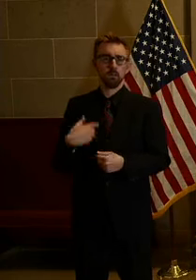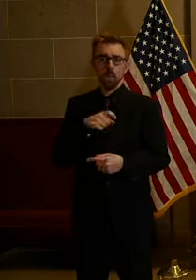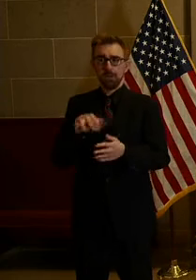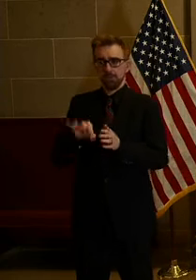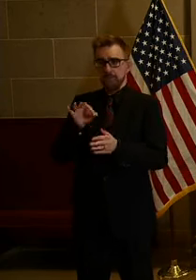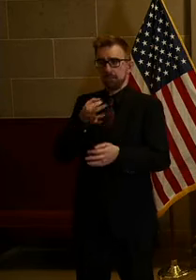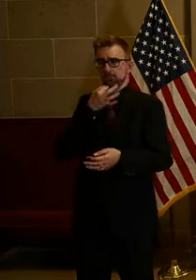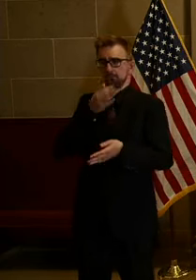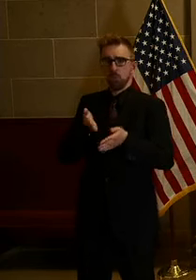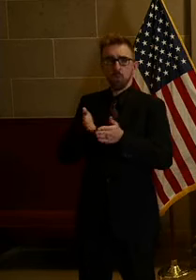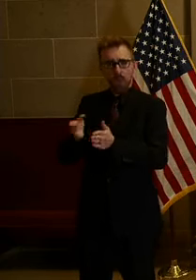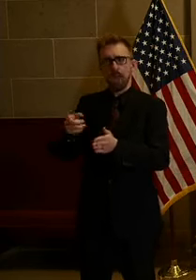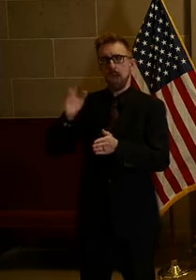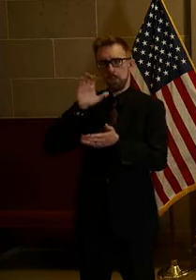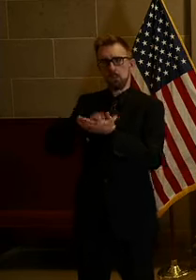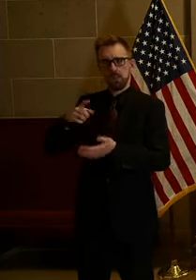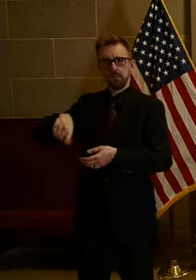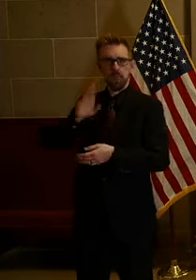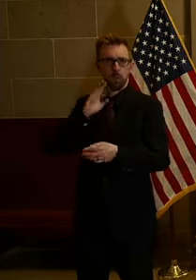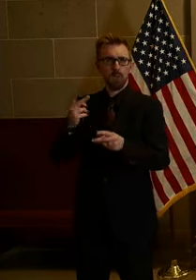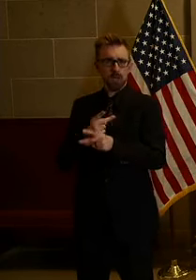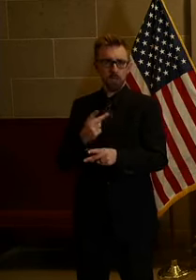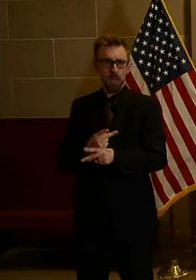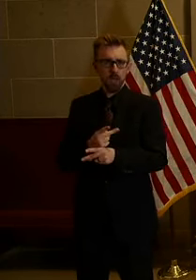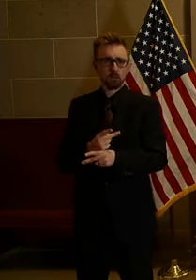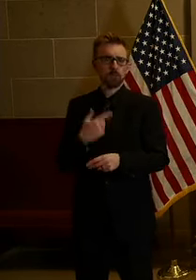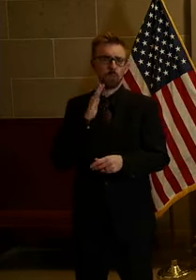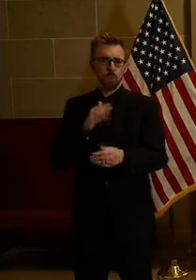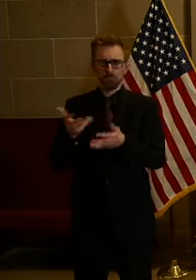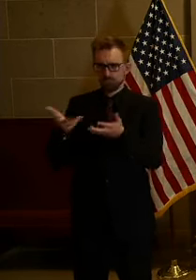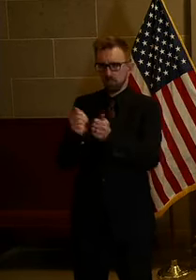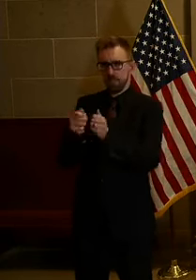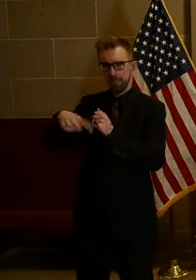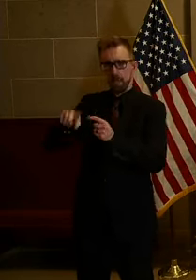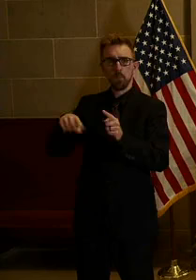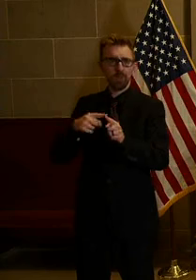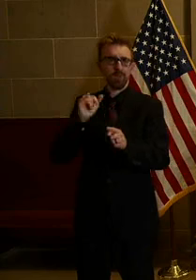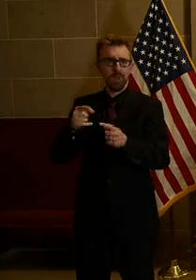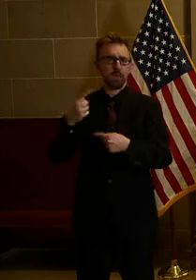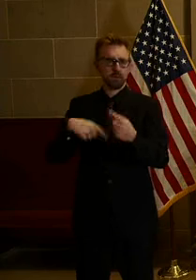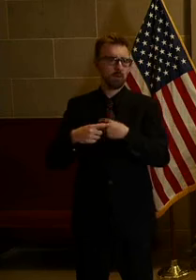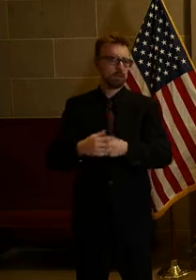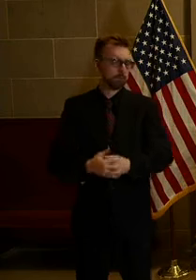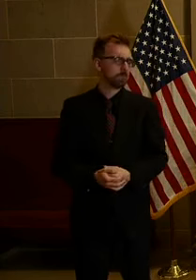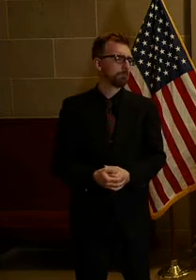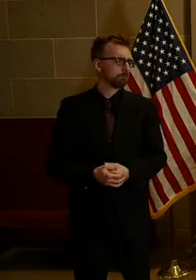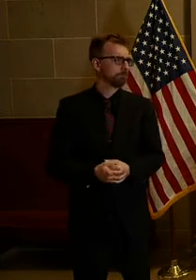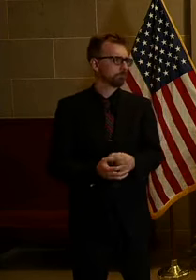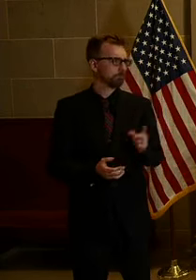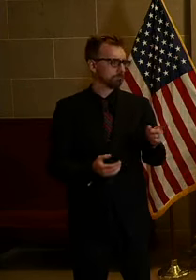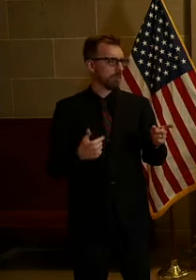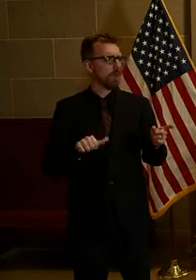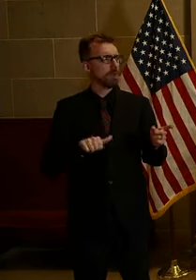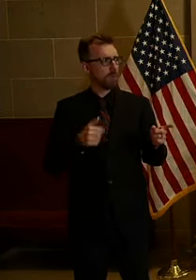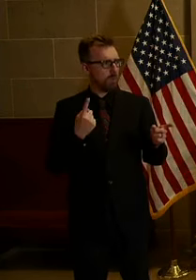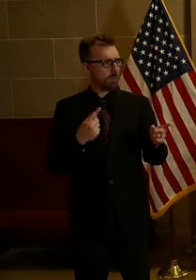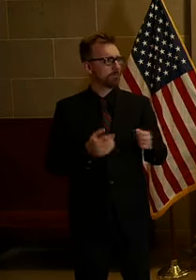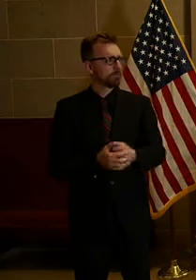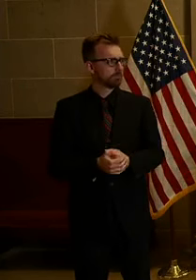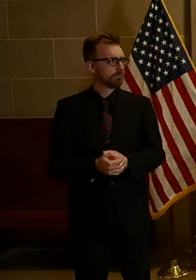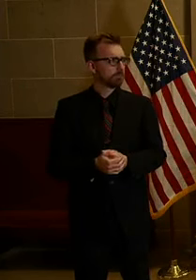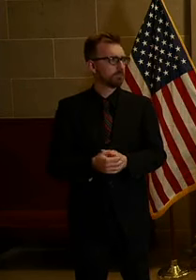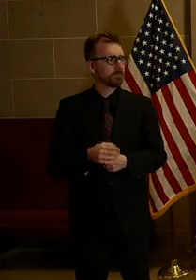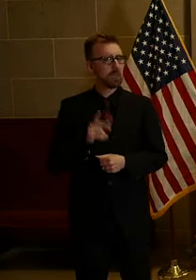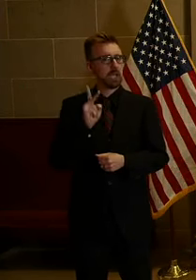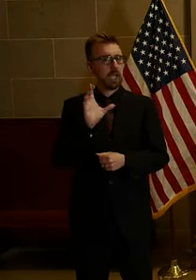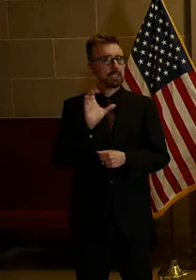believe they will. And we'll be here working with them every day when that day comes. All right, we have another one. Jason Hancock from